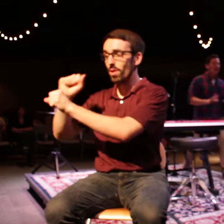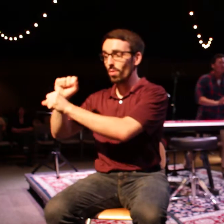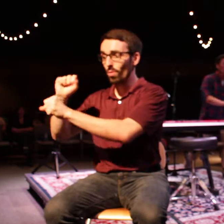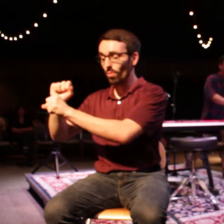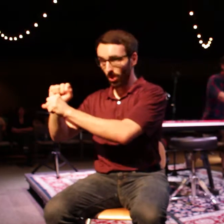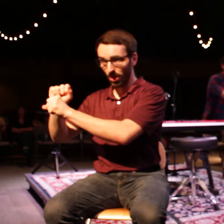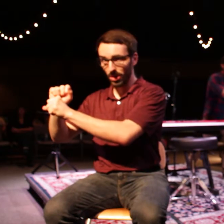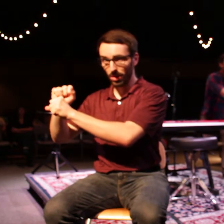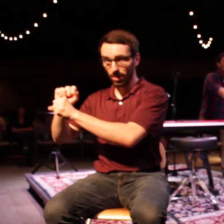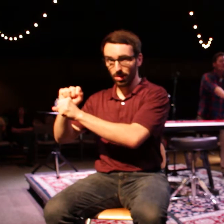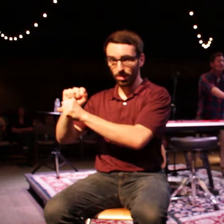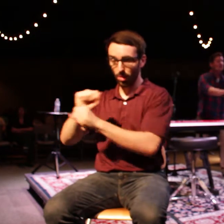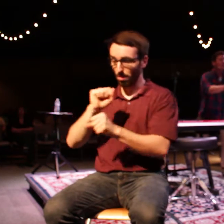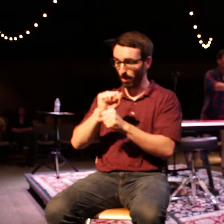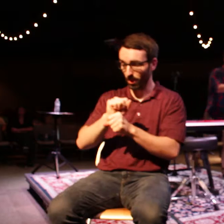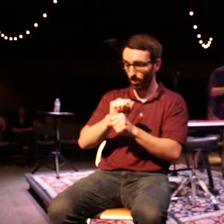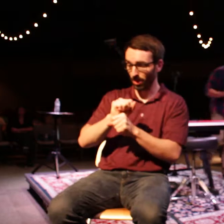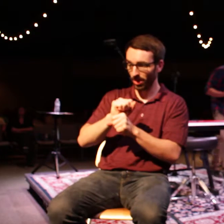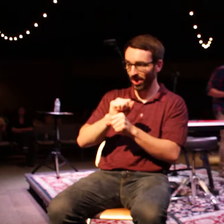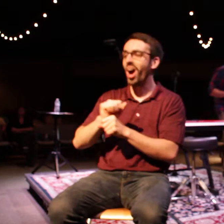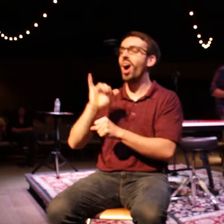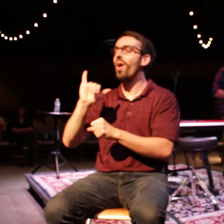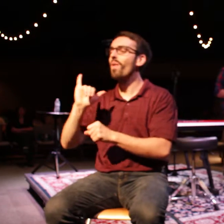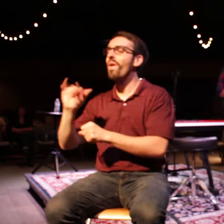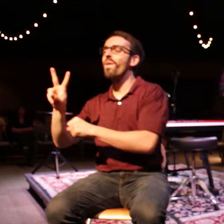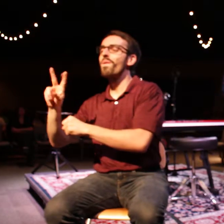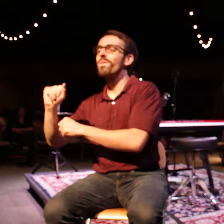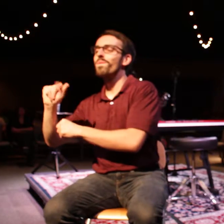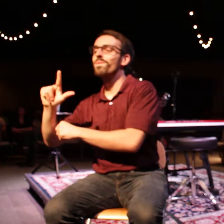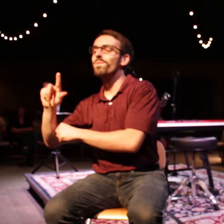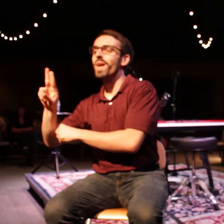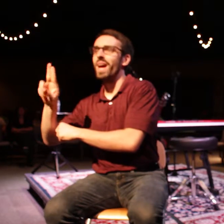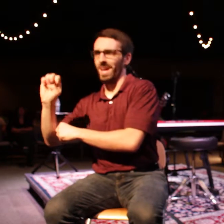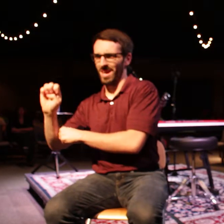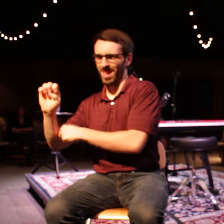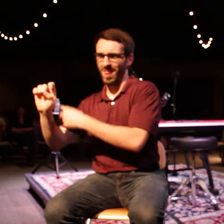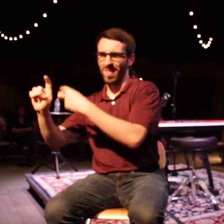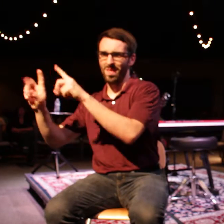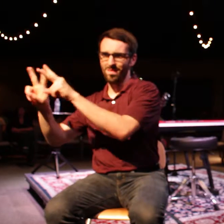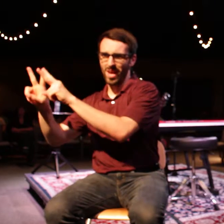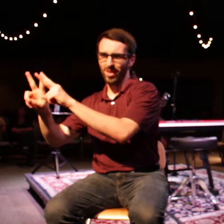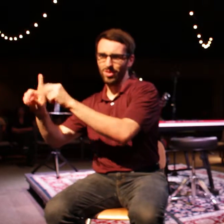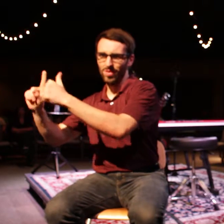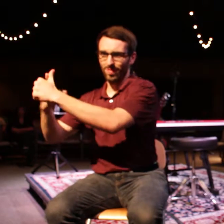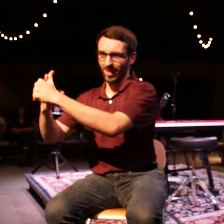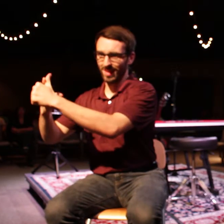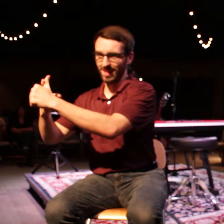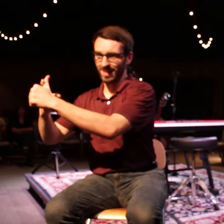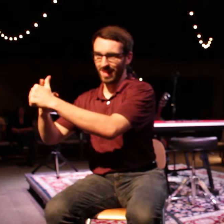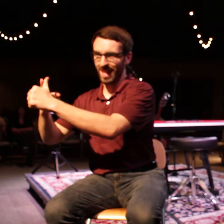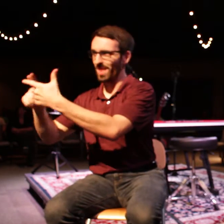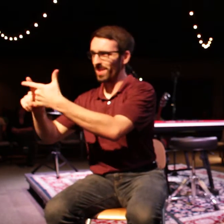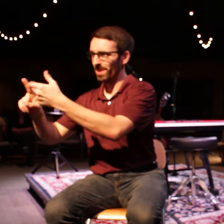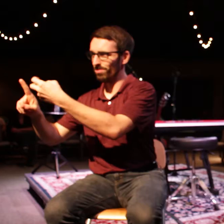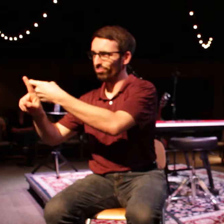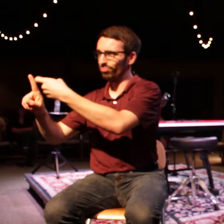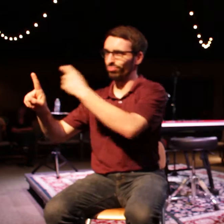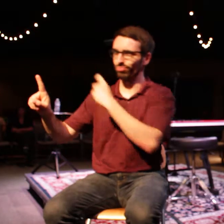outflow of my value. So work can't touch my value because my value is gifted me. My identity is